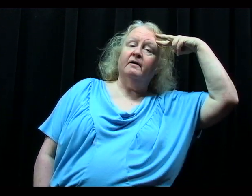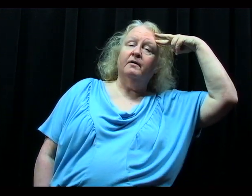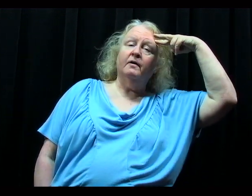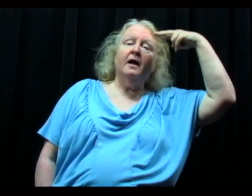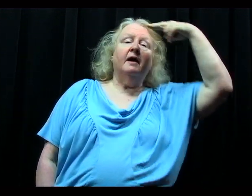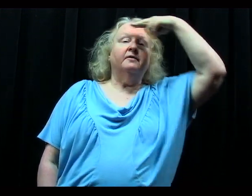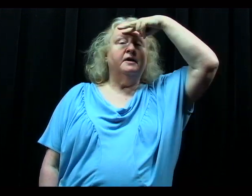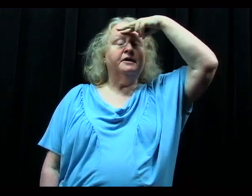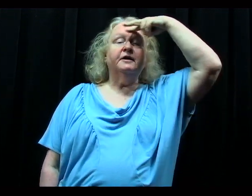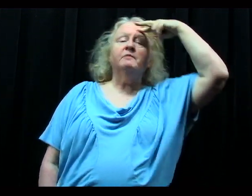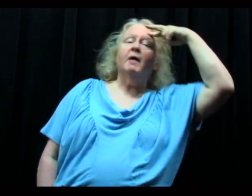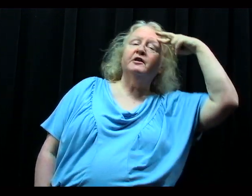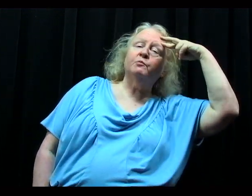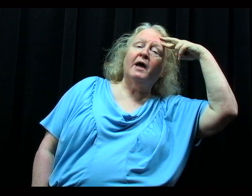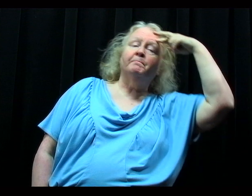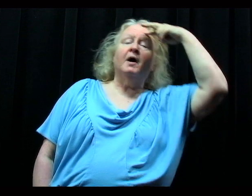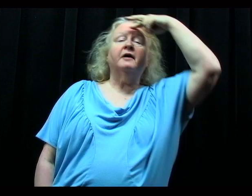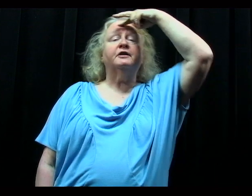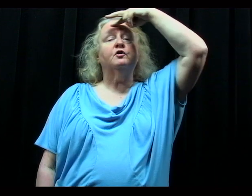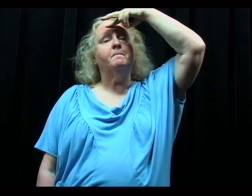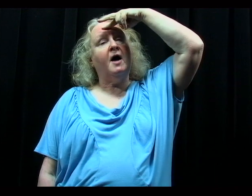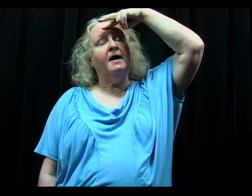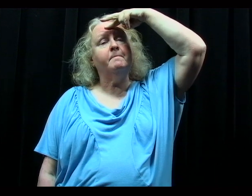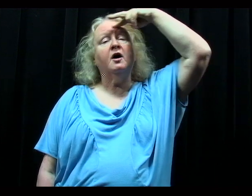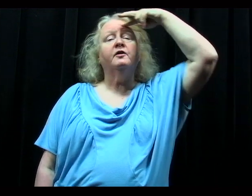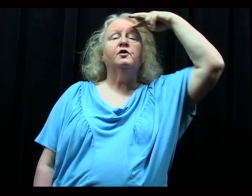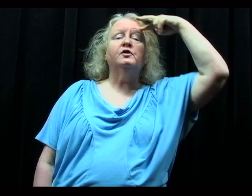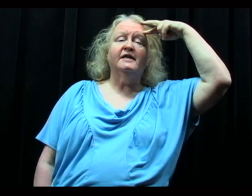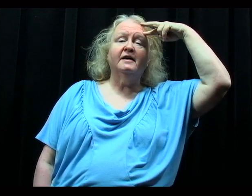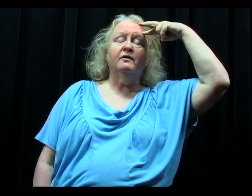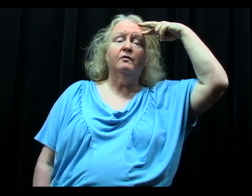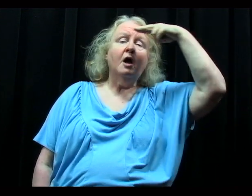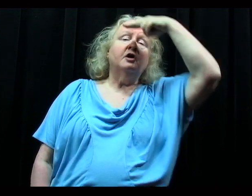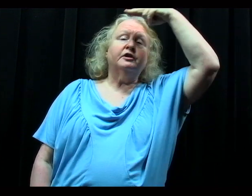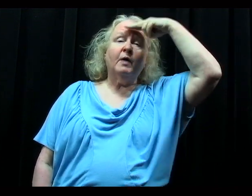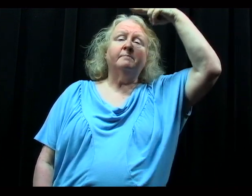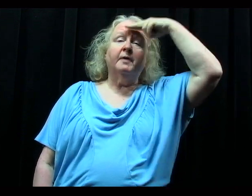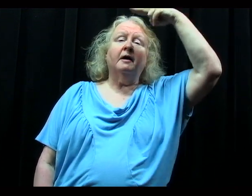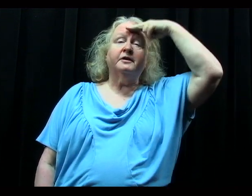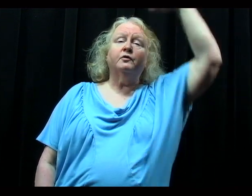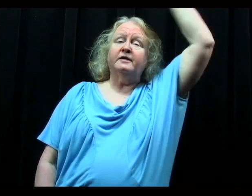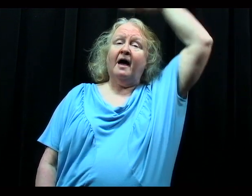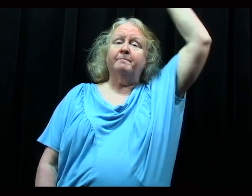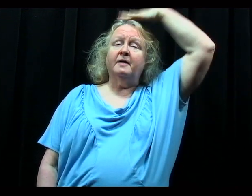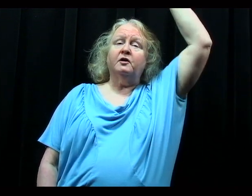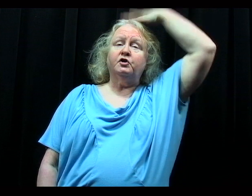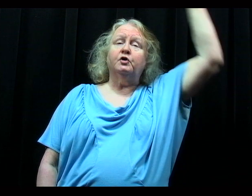This is my sweatboxer, my mother dear. Sweatboxer, top-notcher,